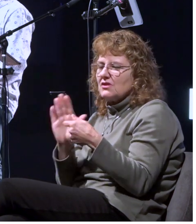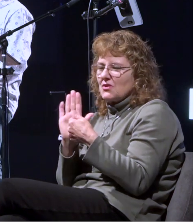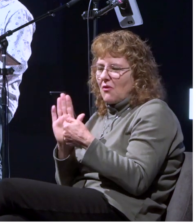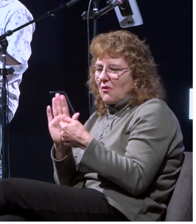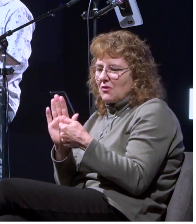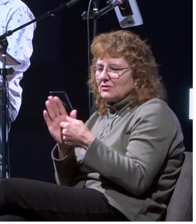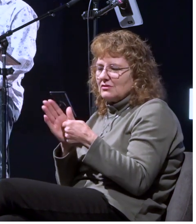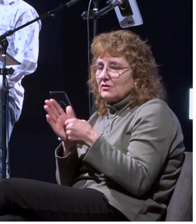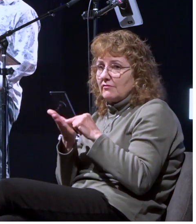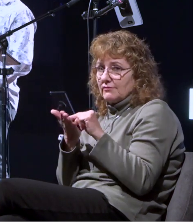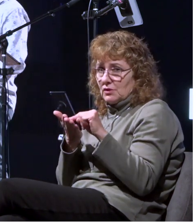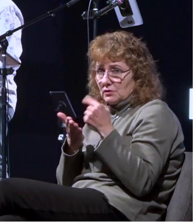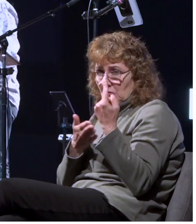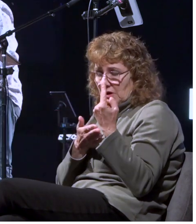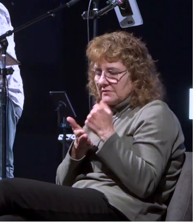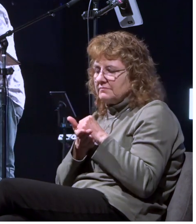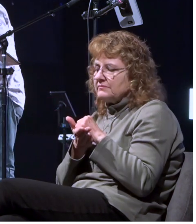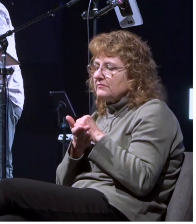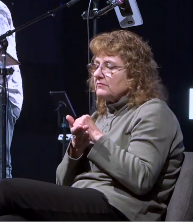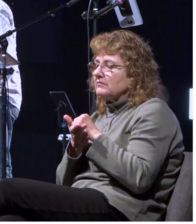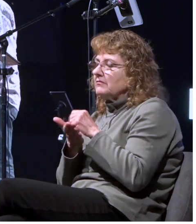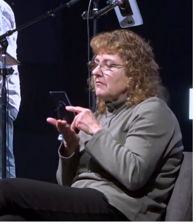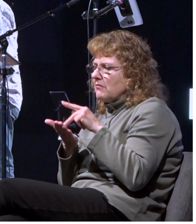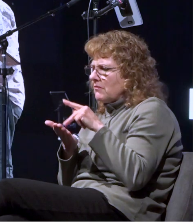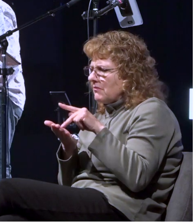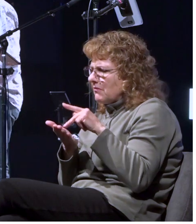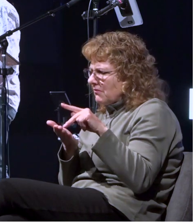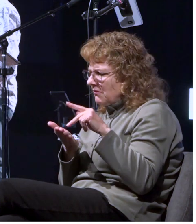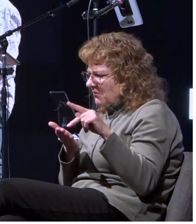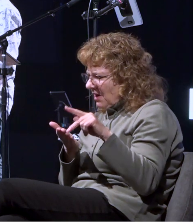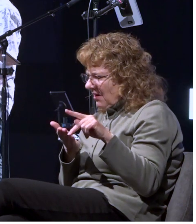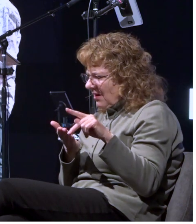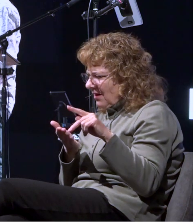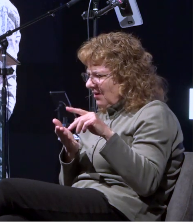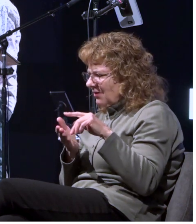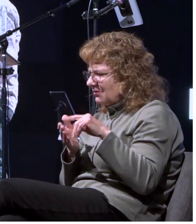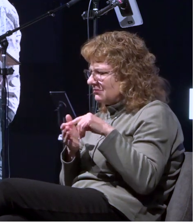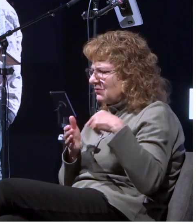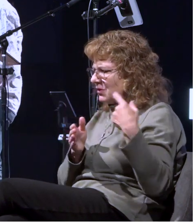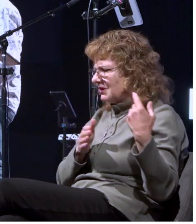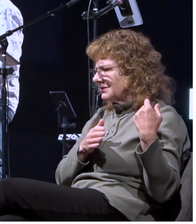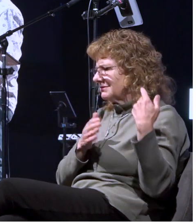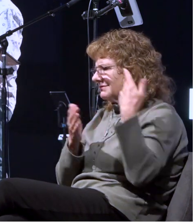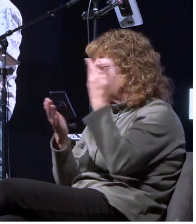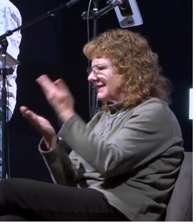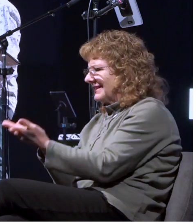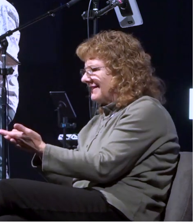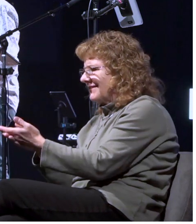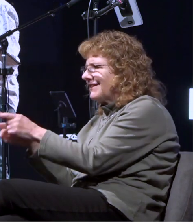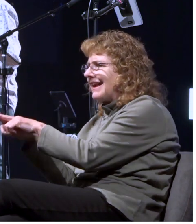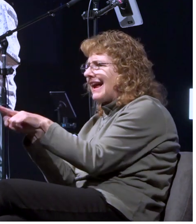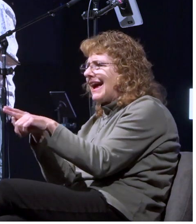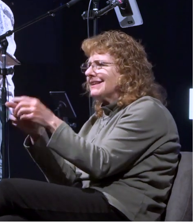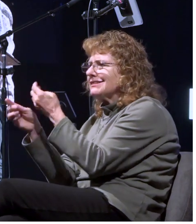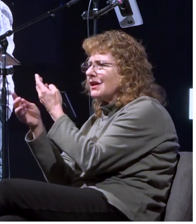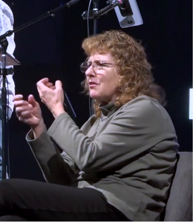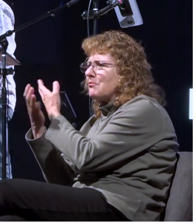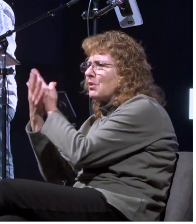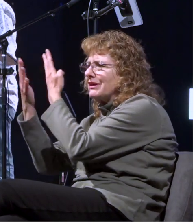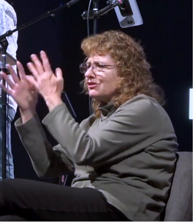verse one paul was delivered to the roman centurion as a prisoner in chains right and